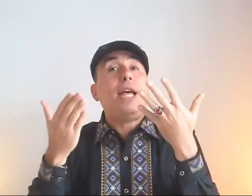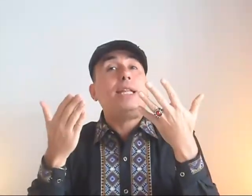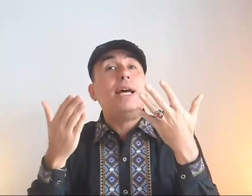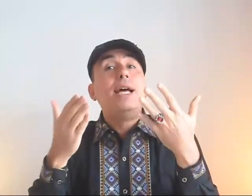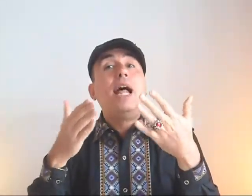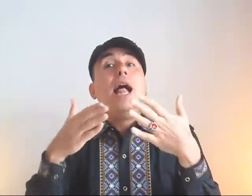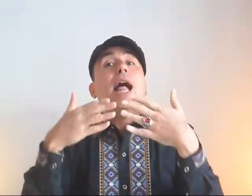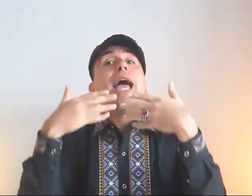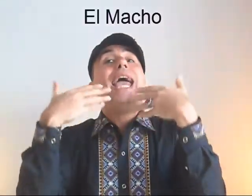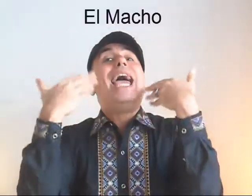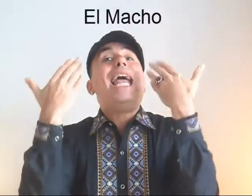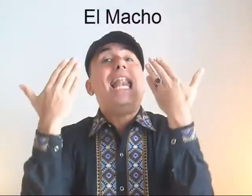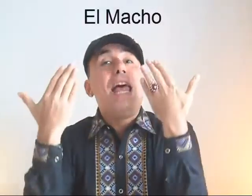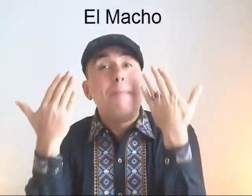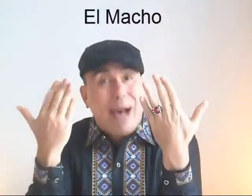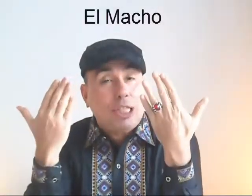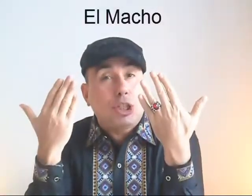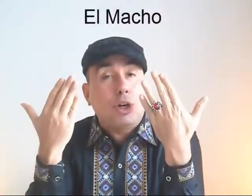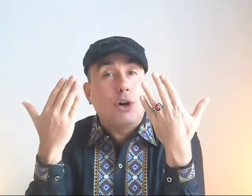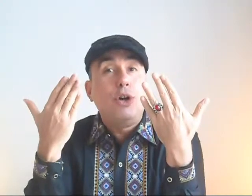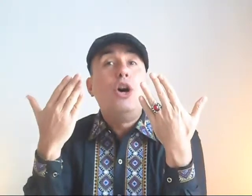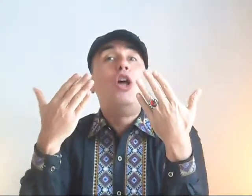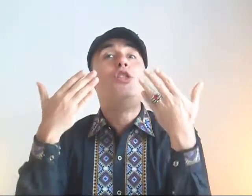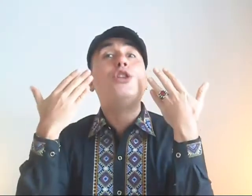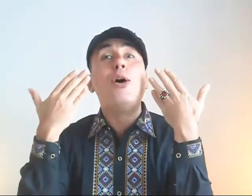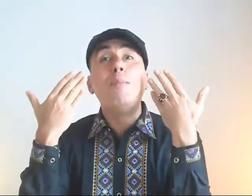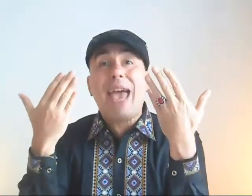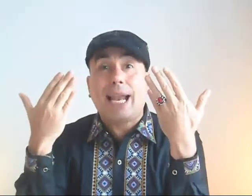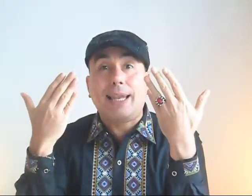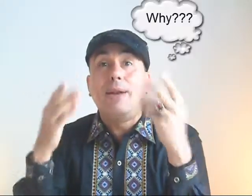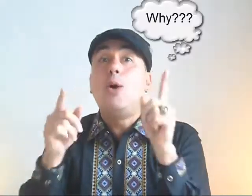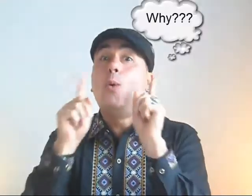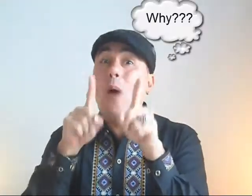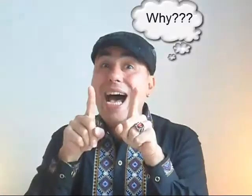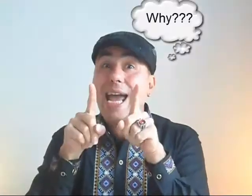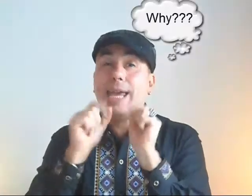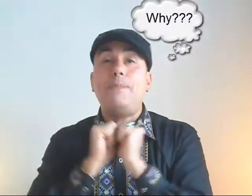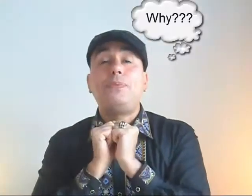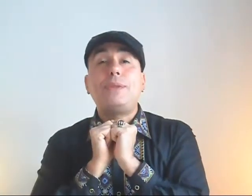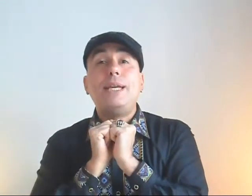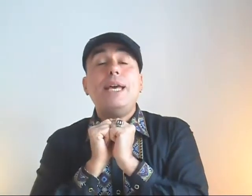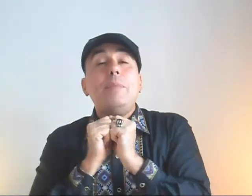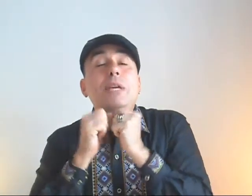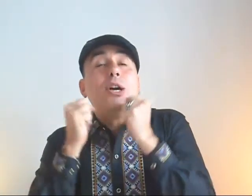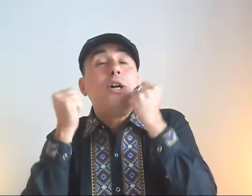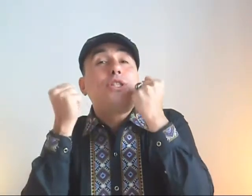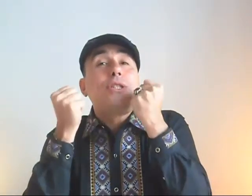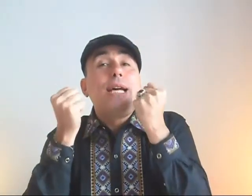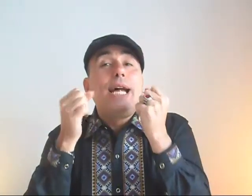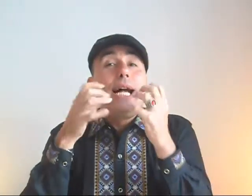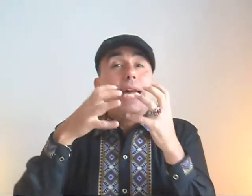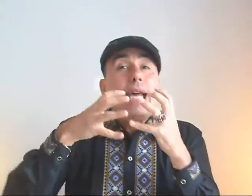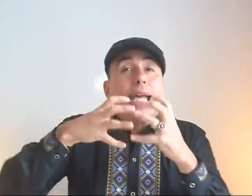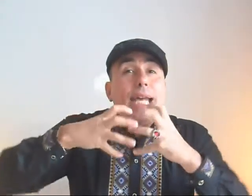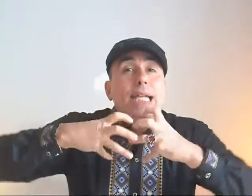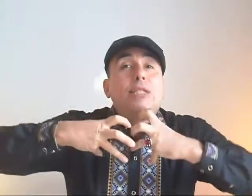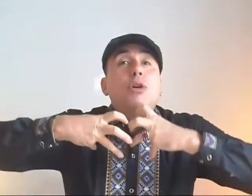el macho, the male. Why? Because it's the